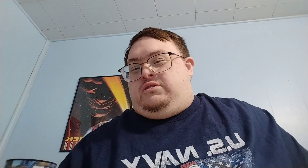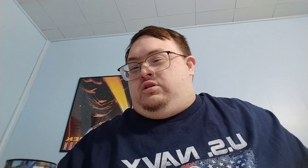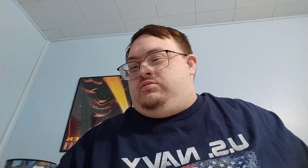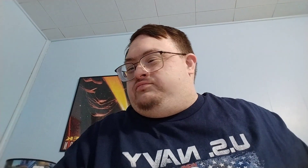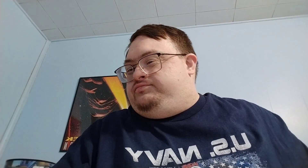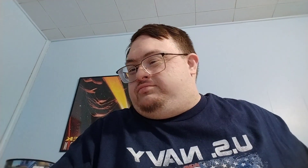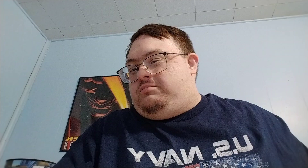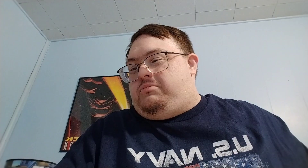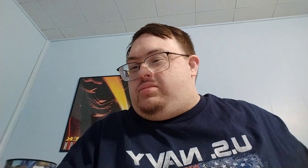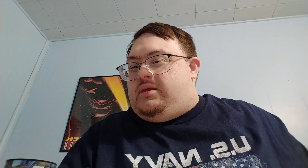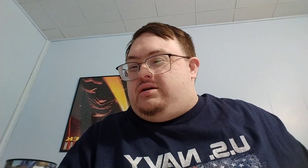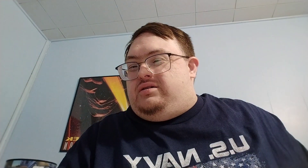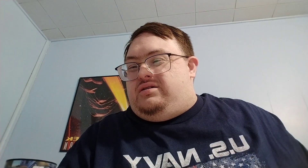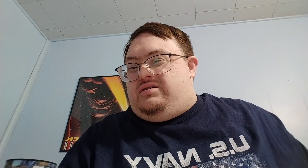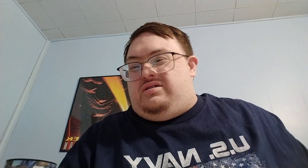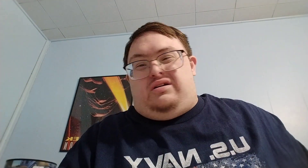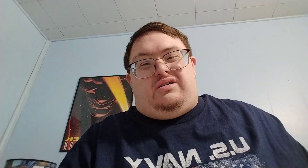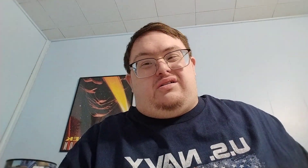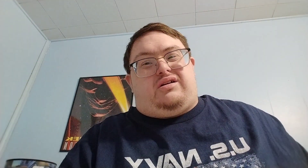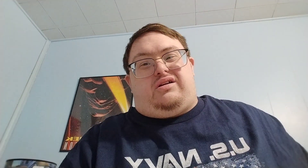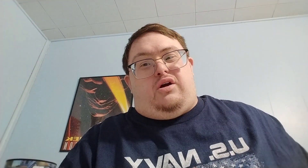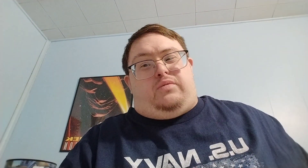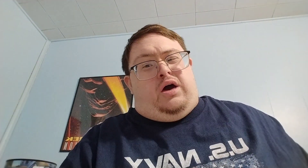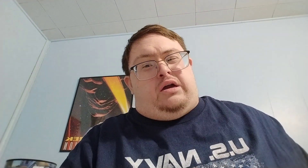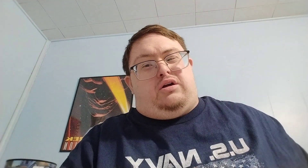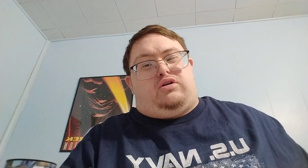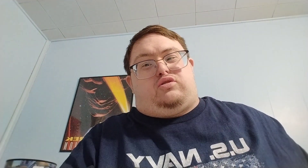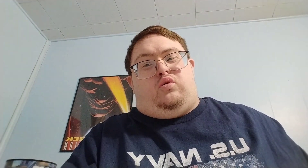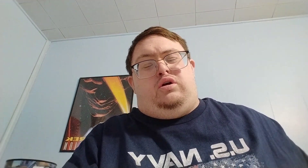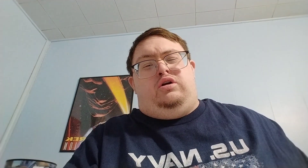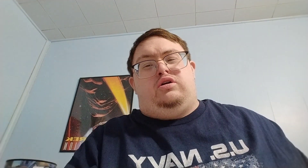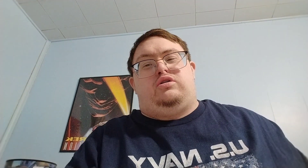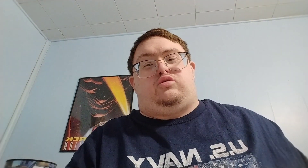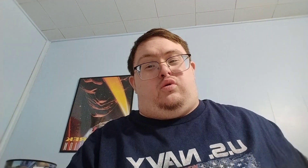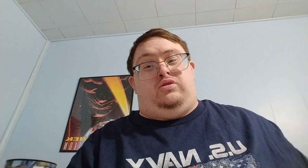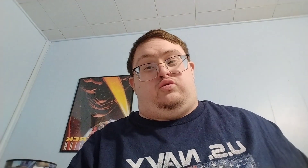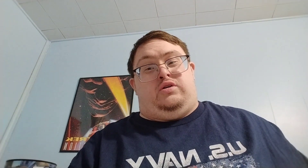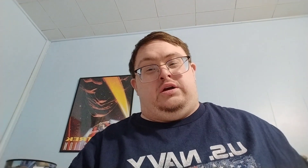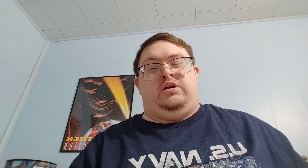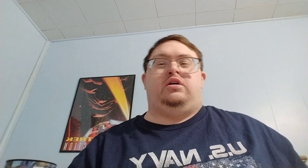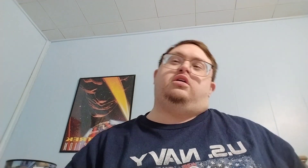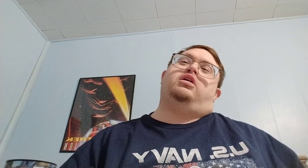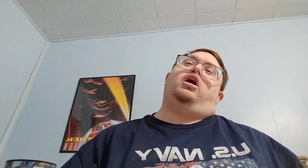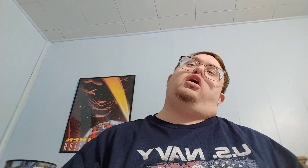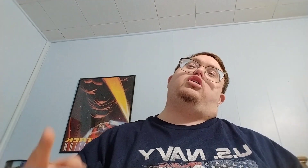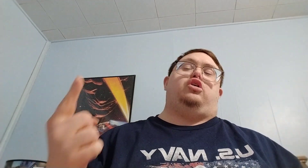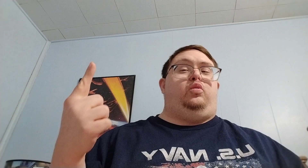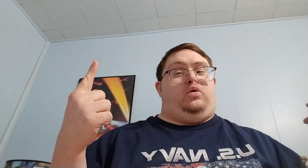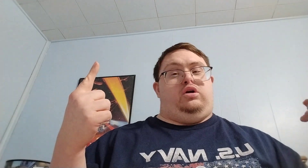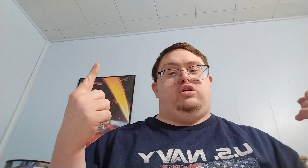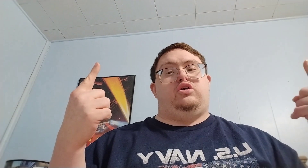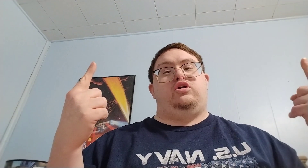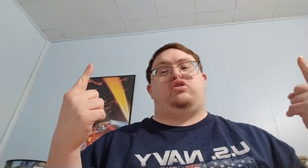Um. Alright. Goodbye in 2023. And in new one in